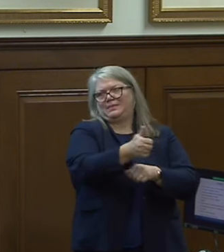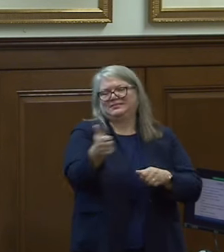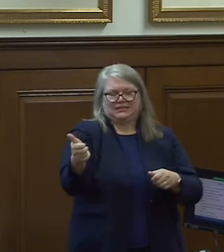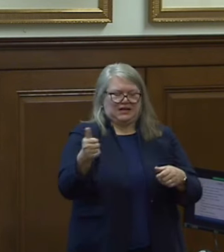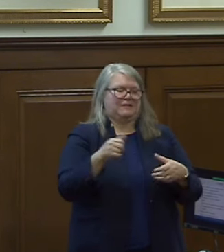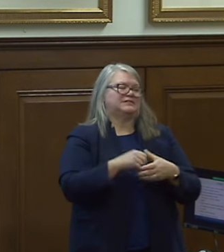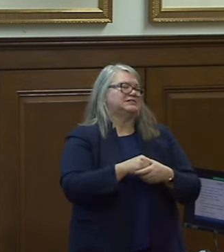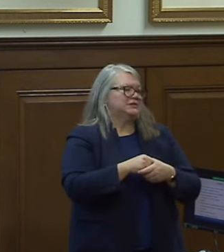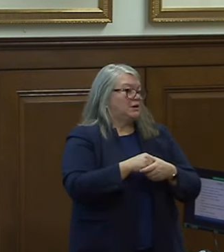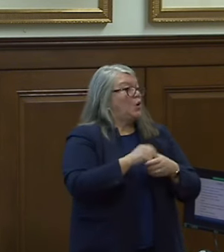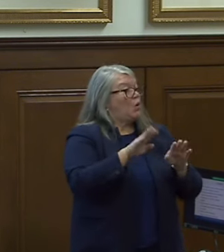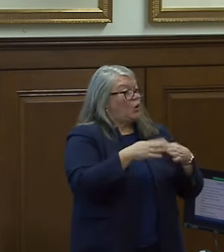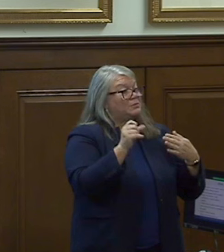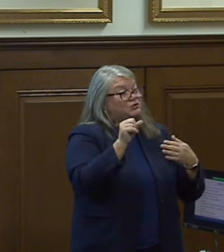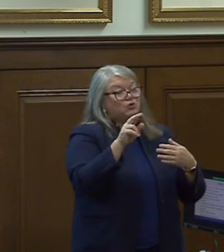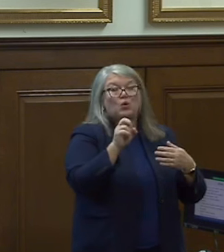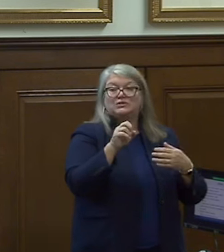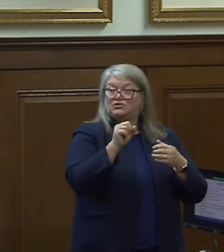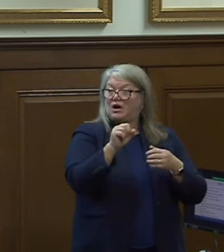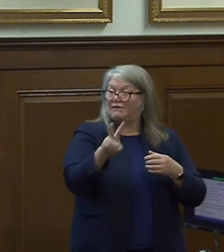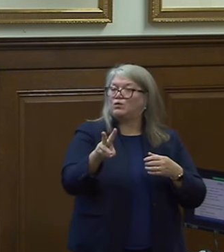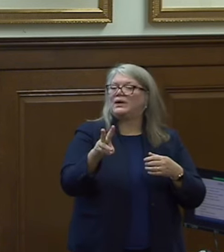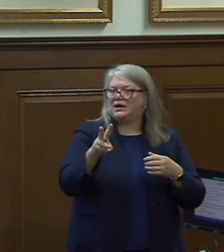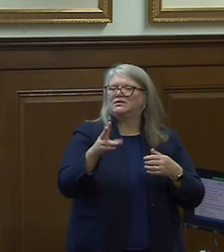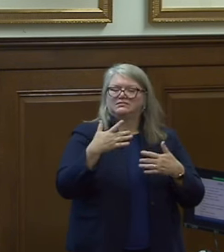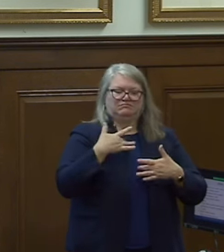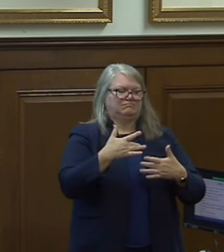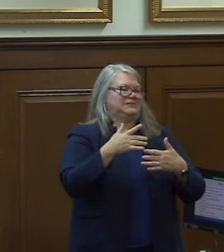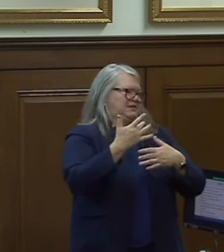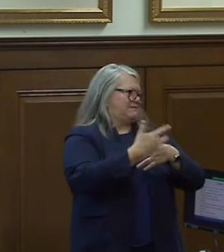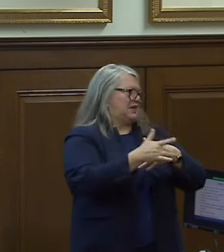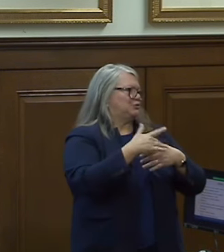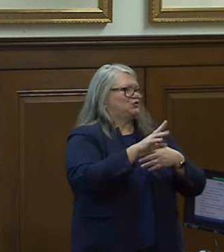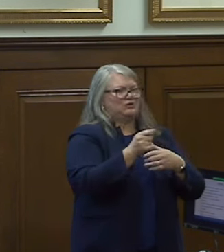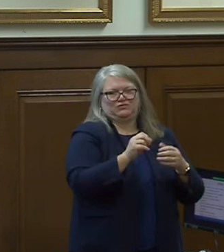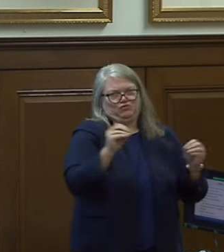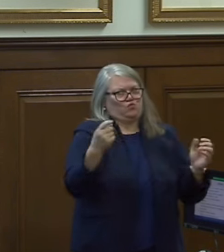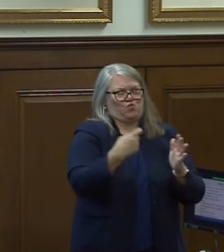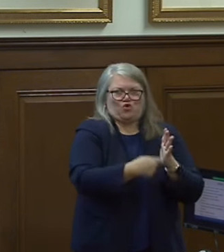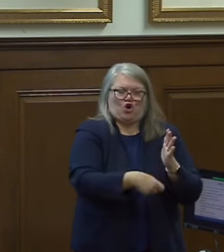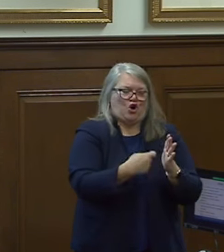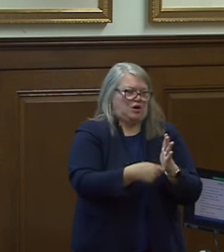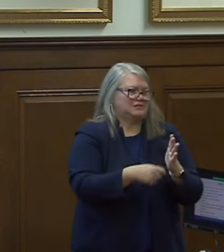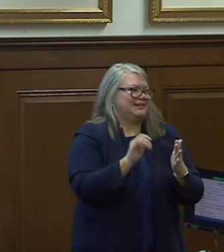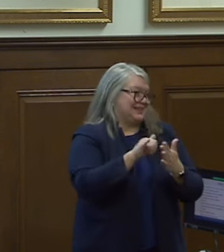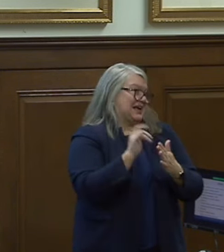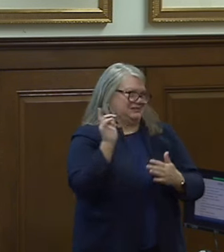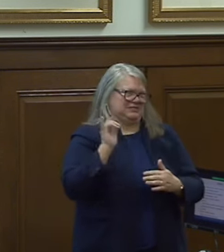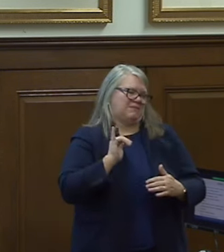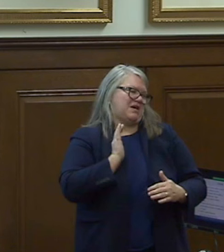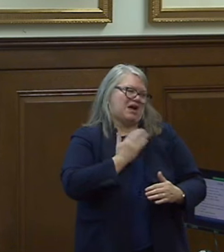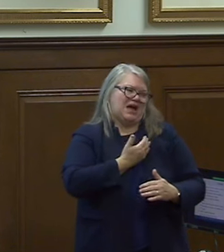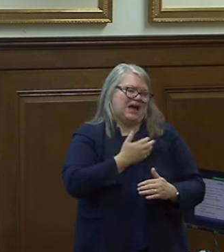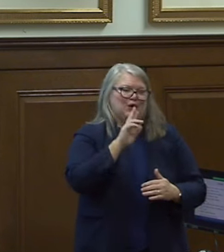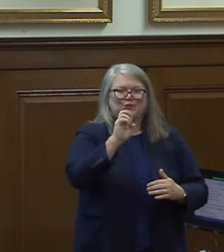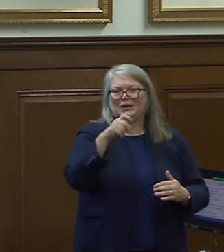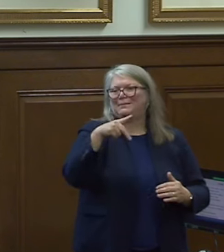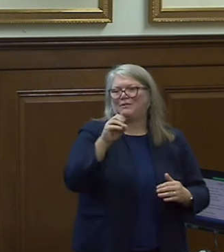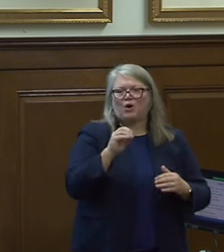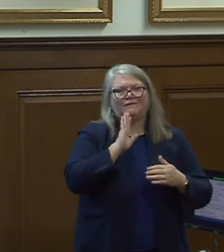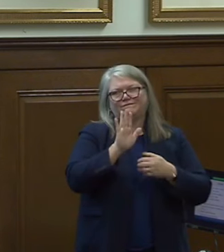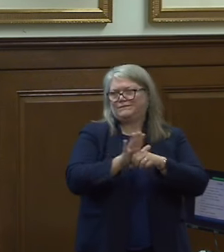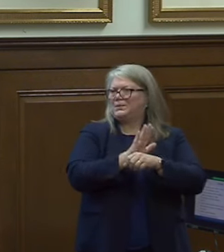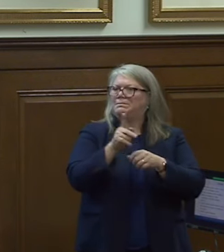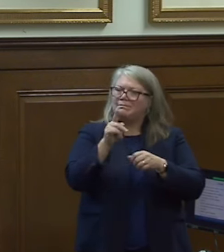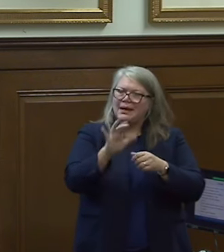these open source software are generally available to users as at no cost which is the case for our repo it is entirely